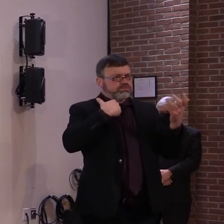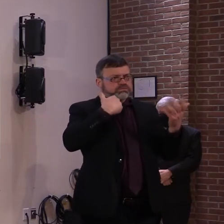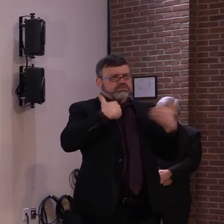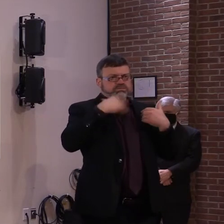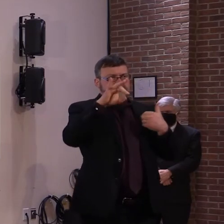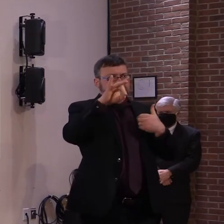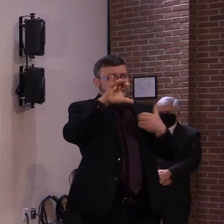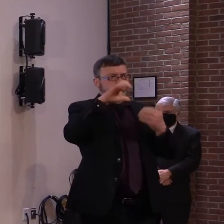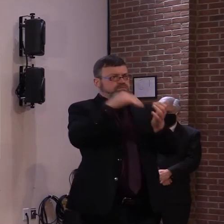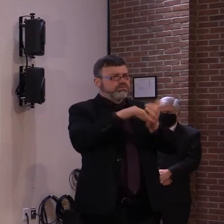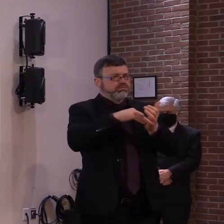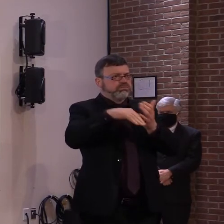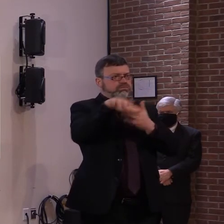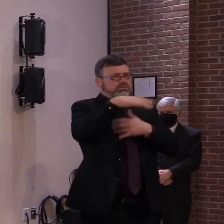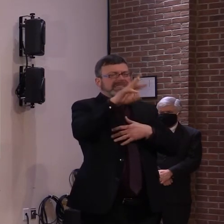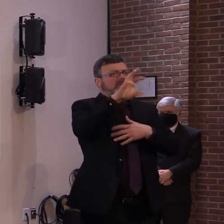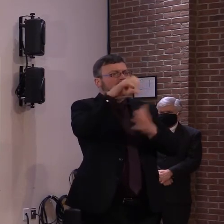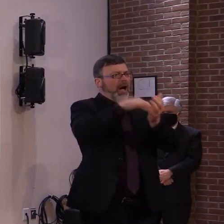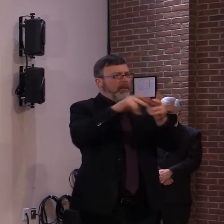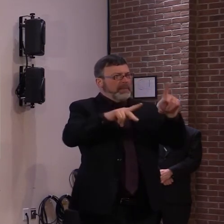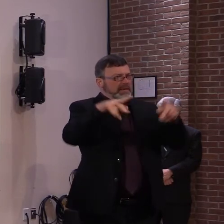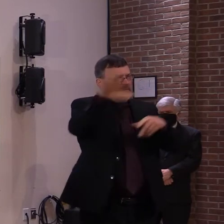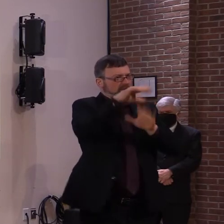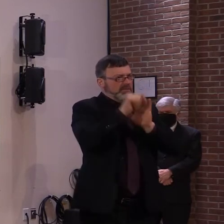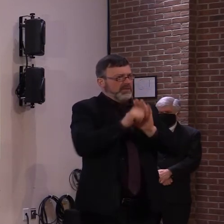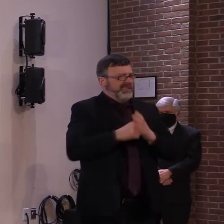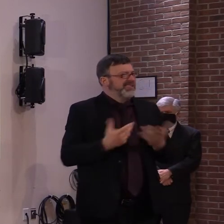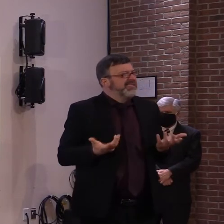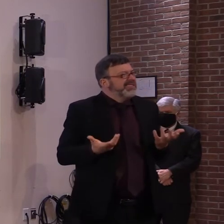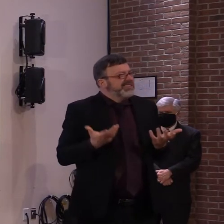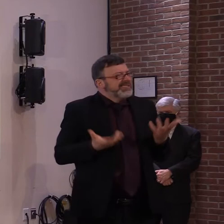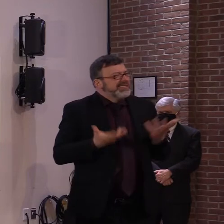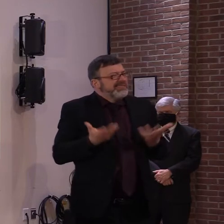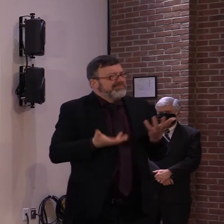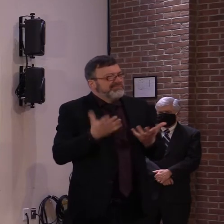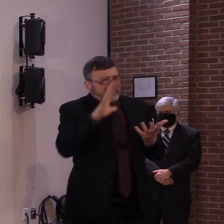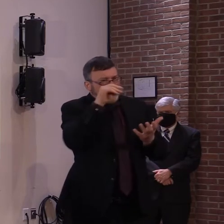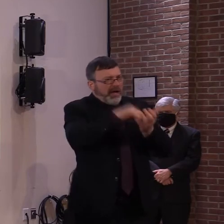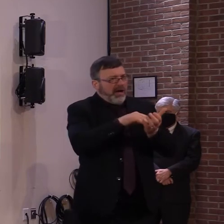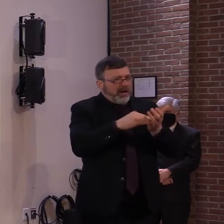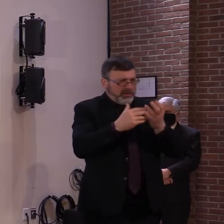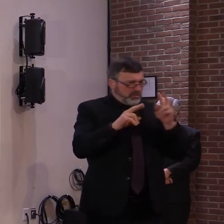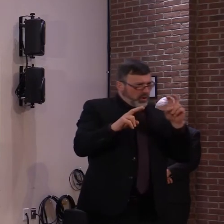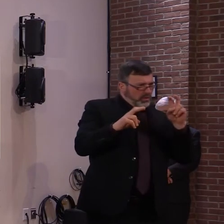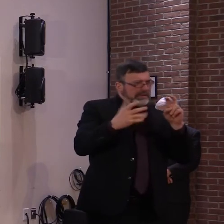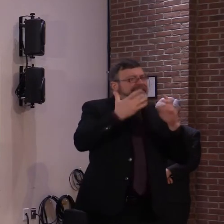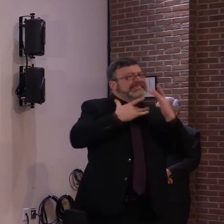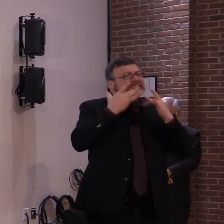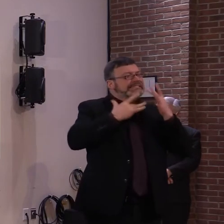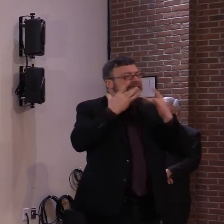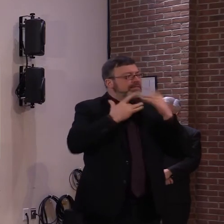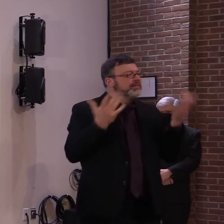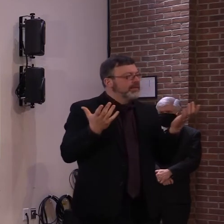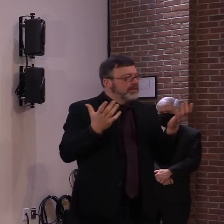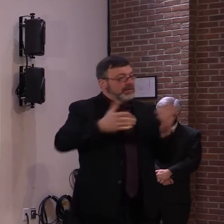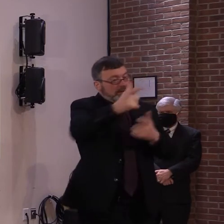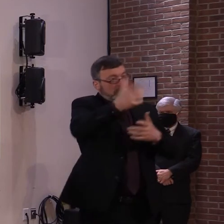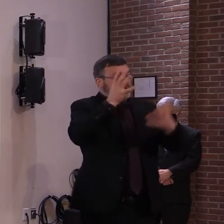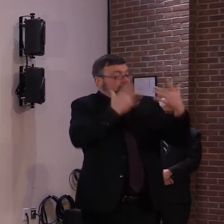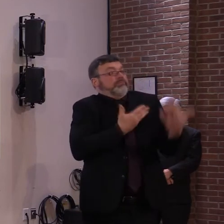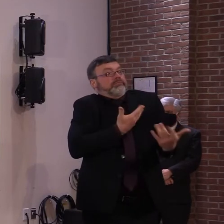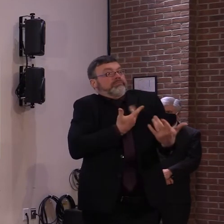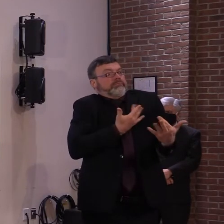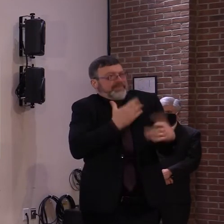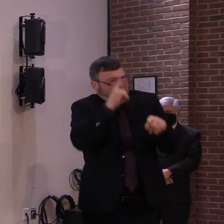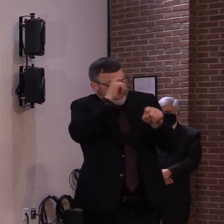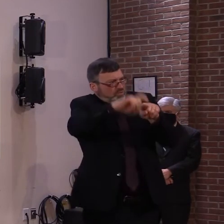but, uh, but again, you know, we are concerned, uh, about that initial, uh, run on, uh, on the number of people who